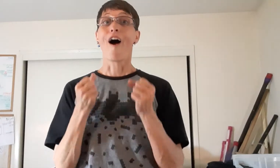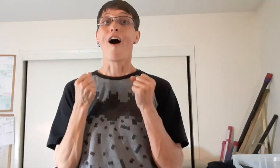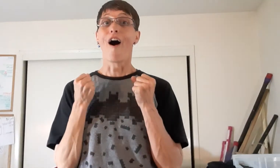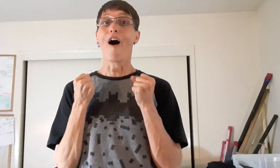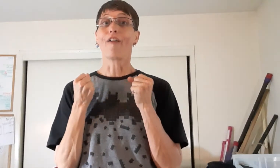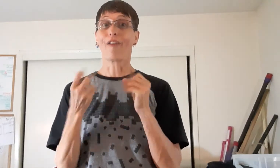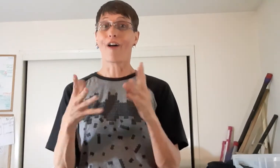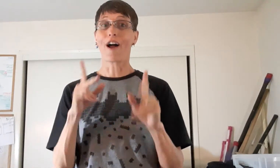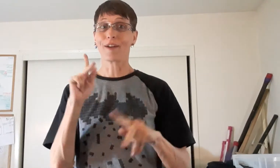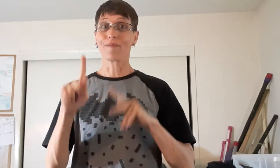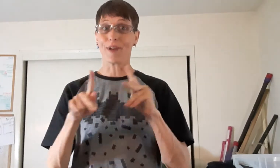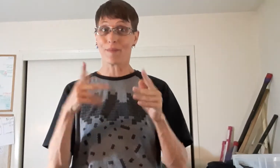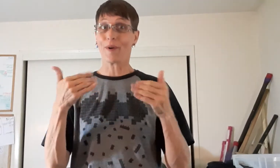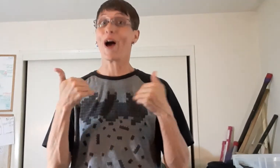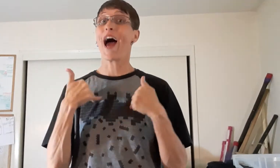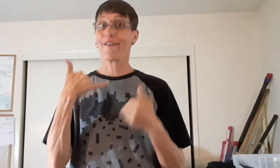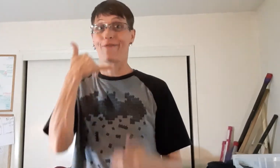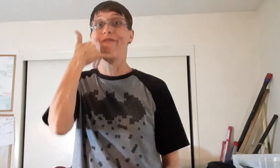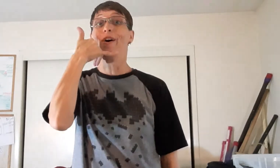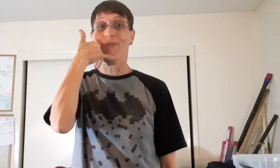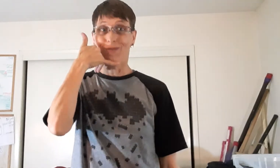A lot of people have phones.